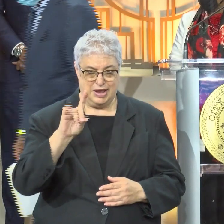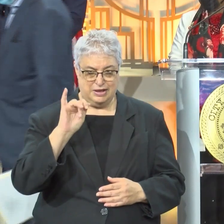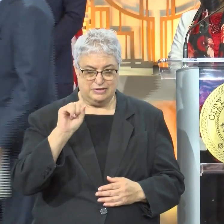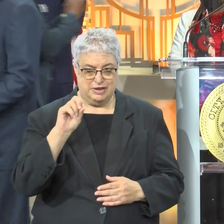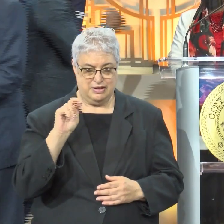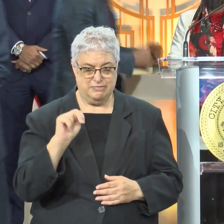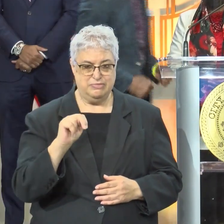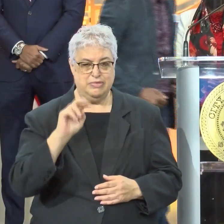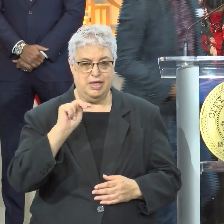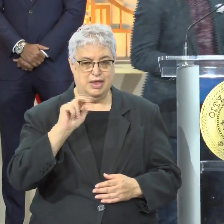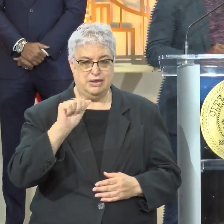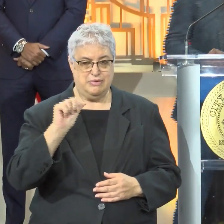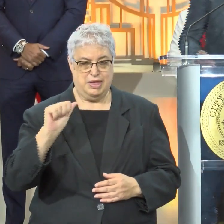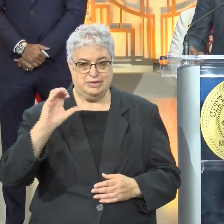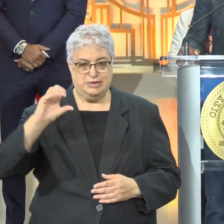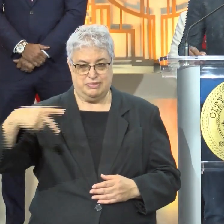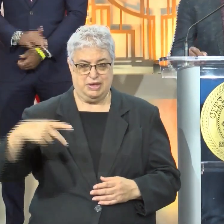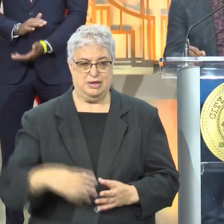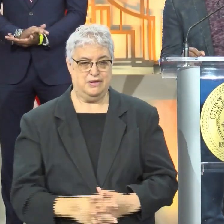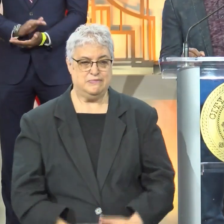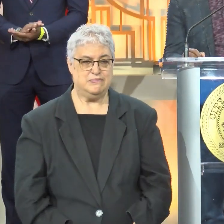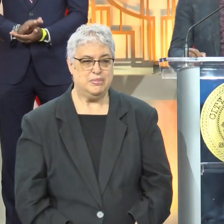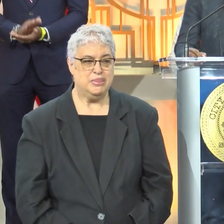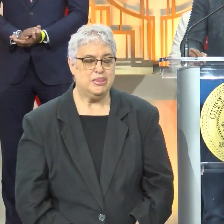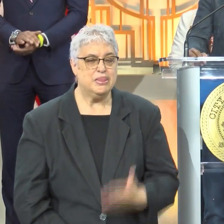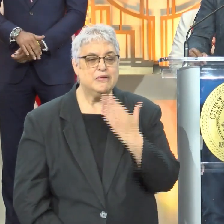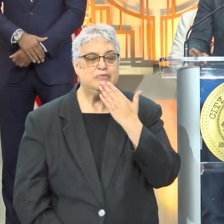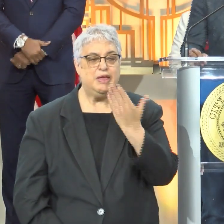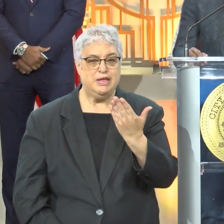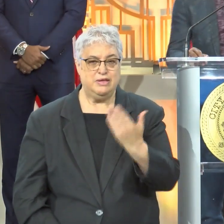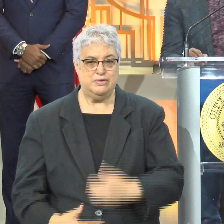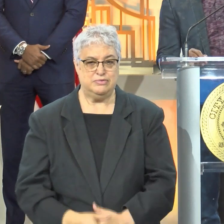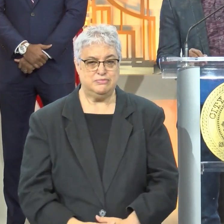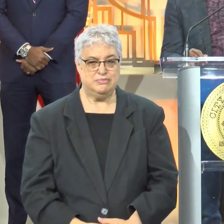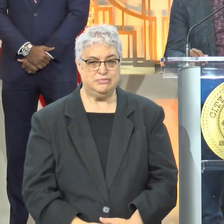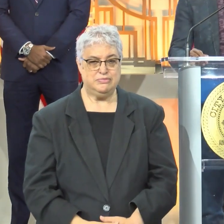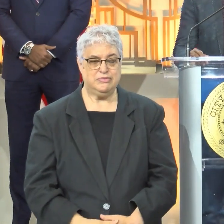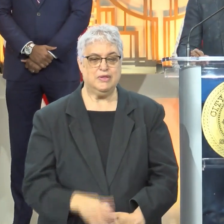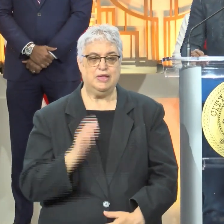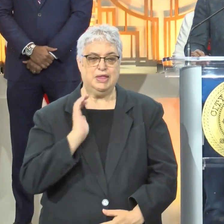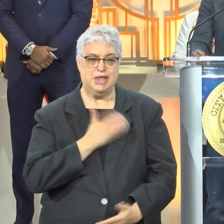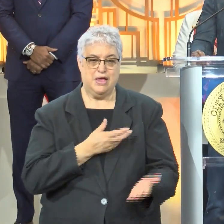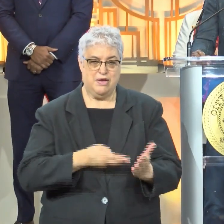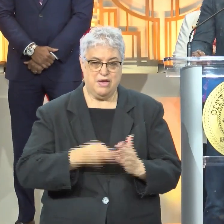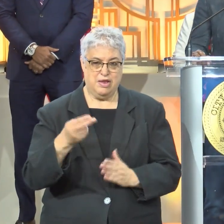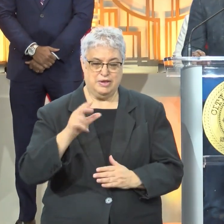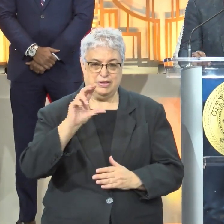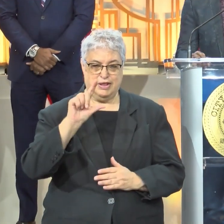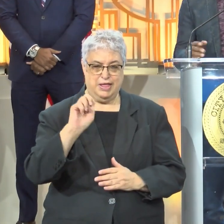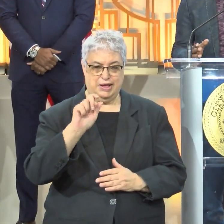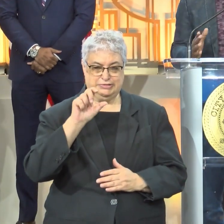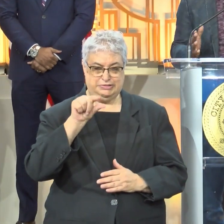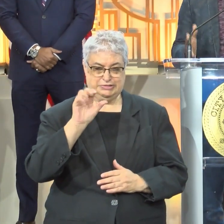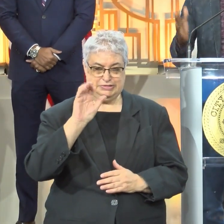you, Mayor Turner. It's an honor to be here today in the Legacy Room, and